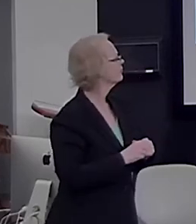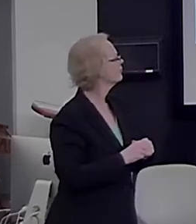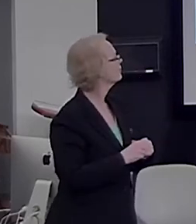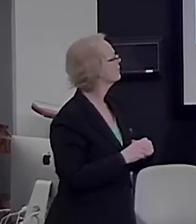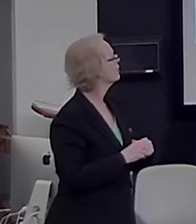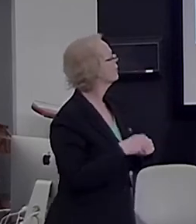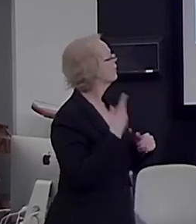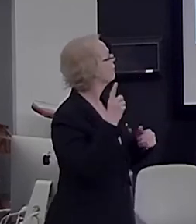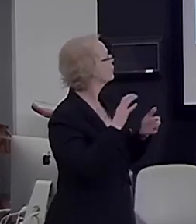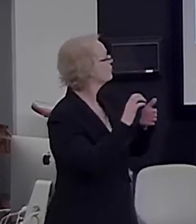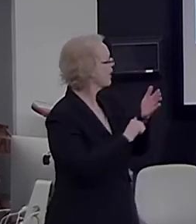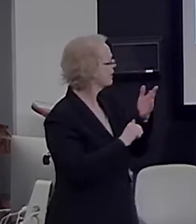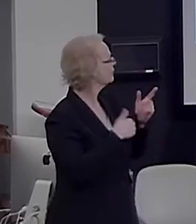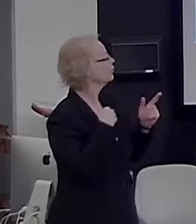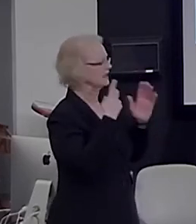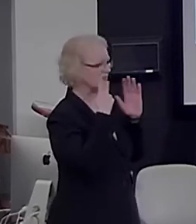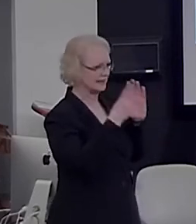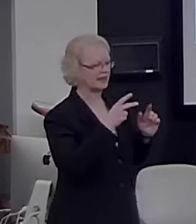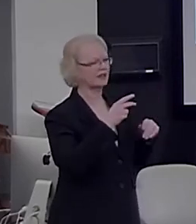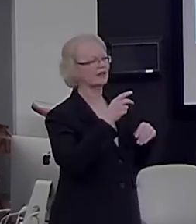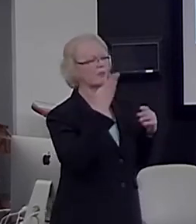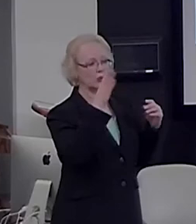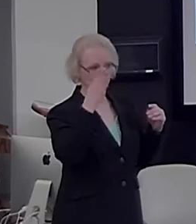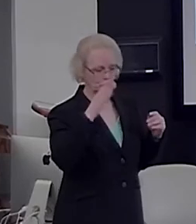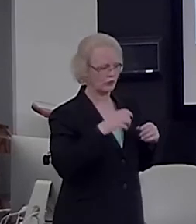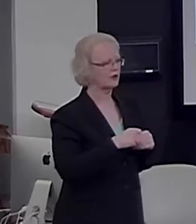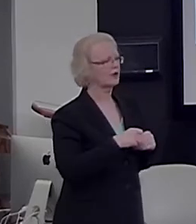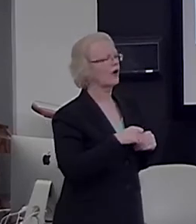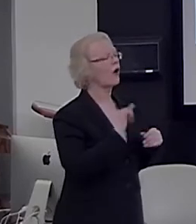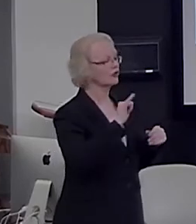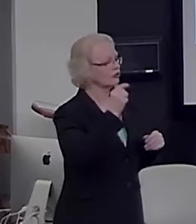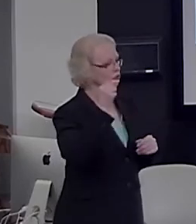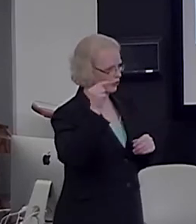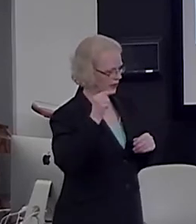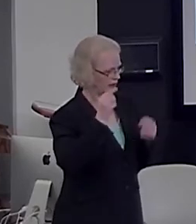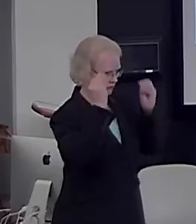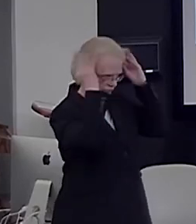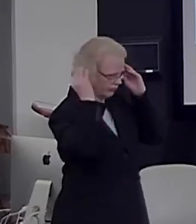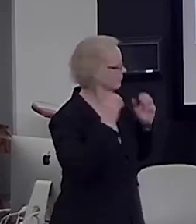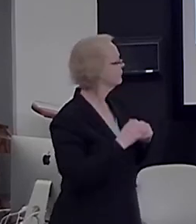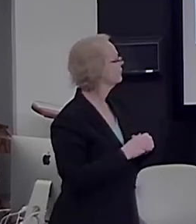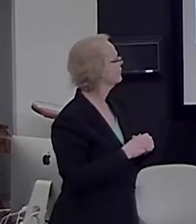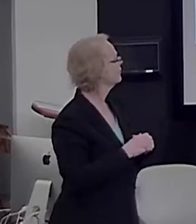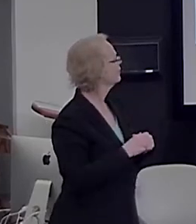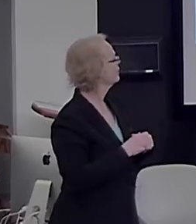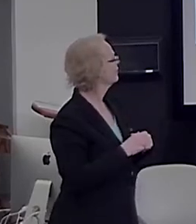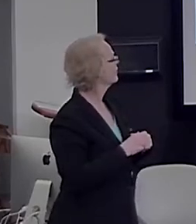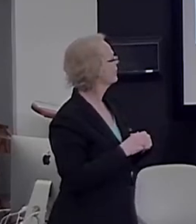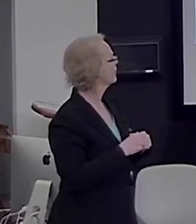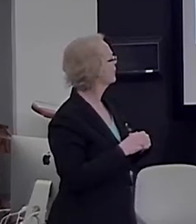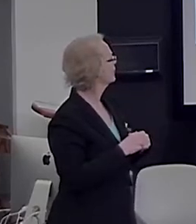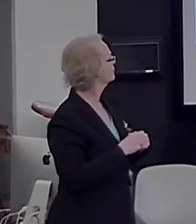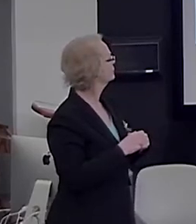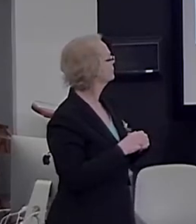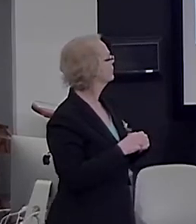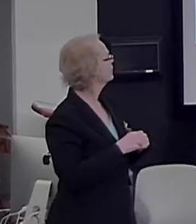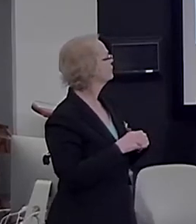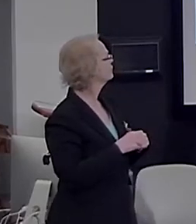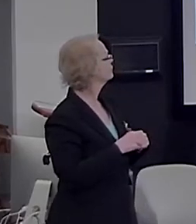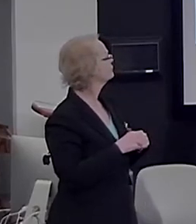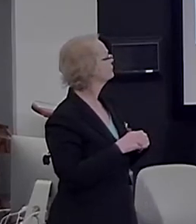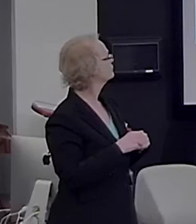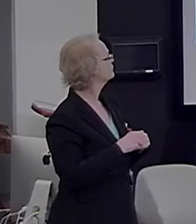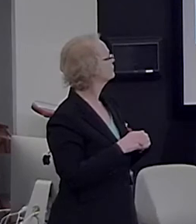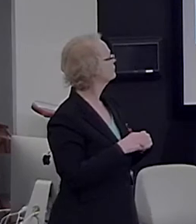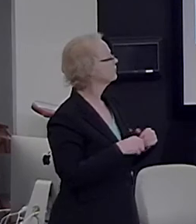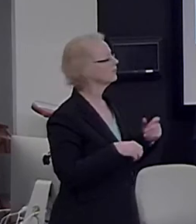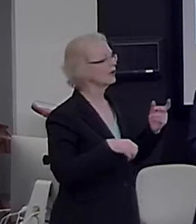network. We also get our green network, which is meaningful non-mass versus meaningless non-mass, but the two networks don't